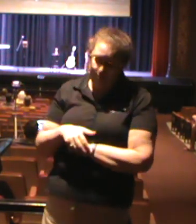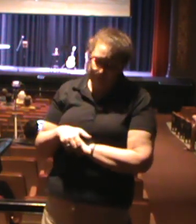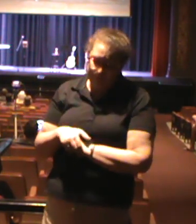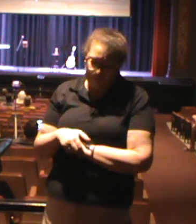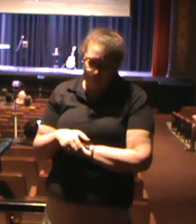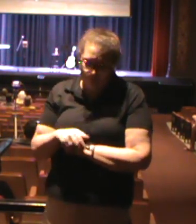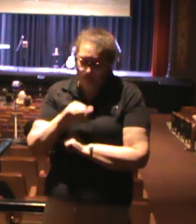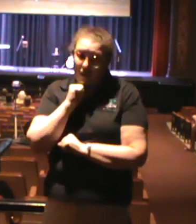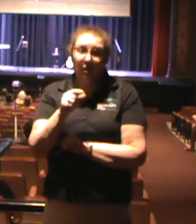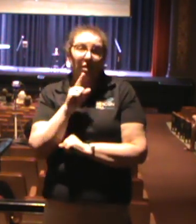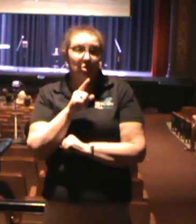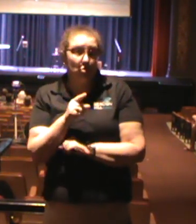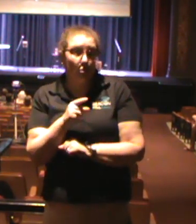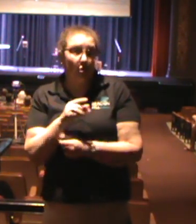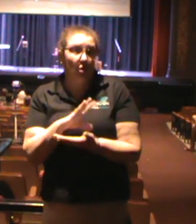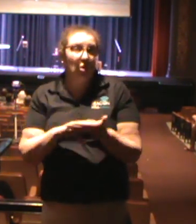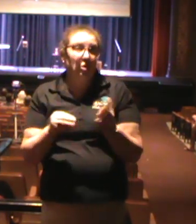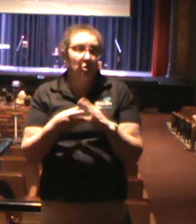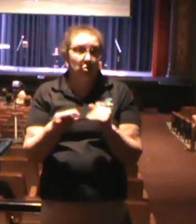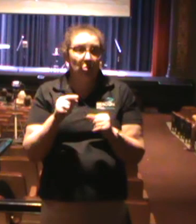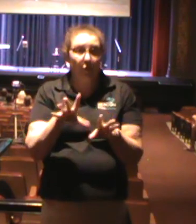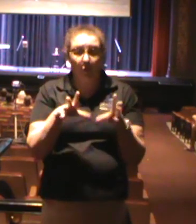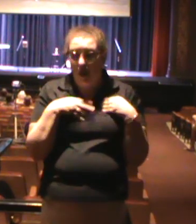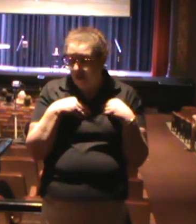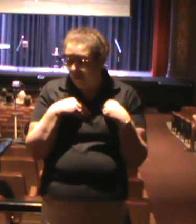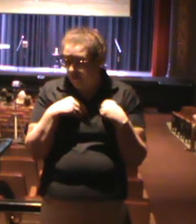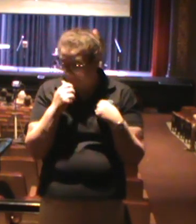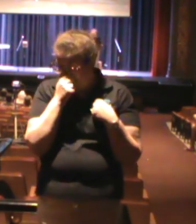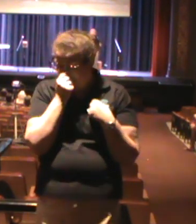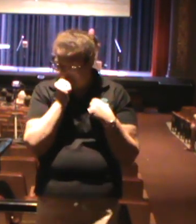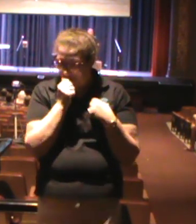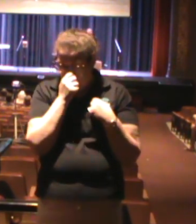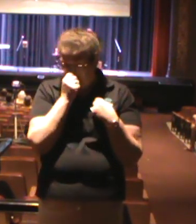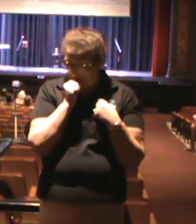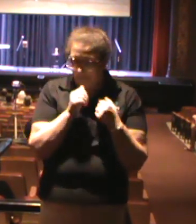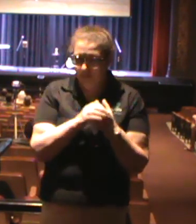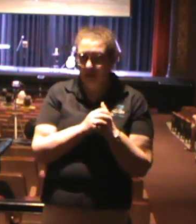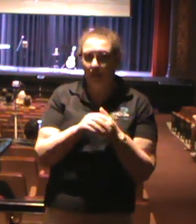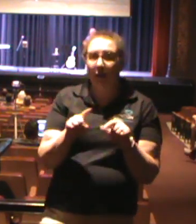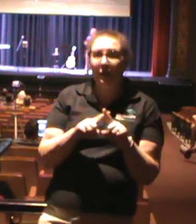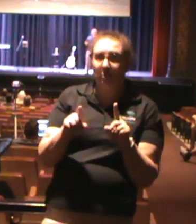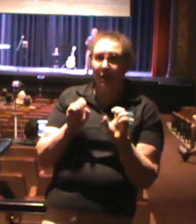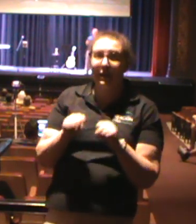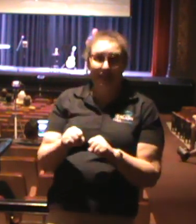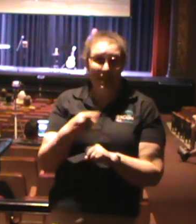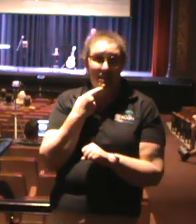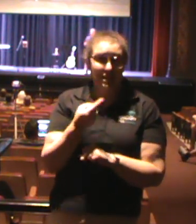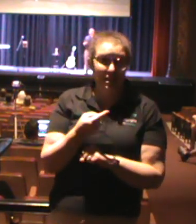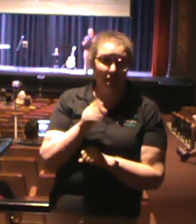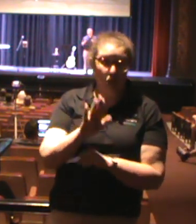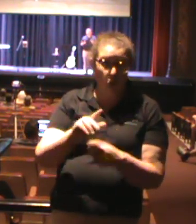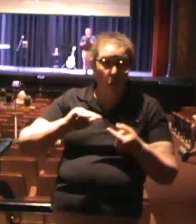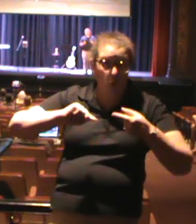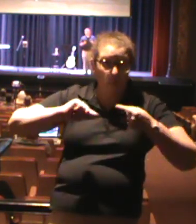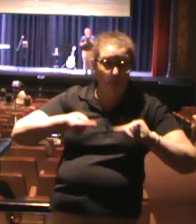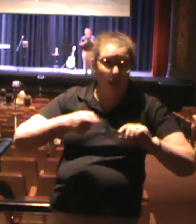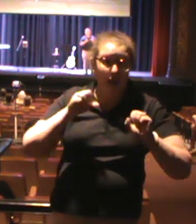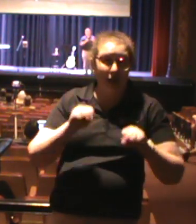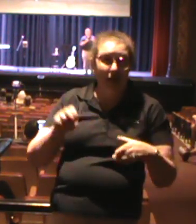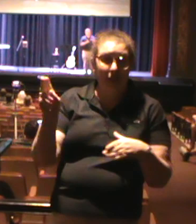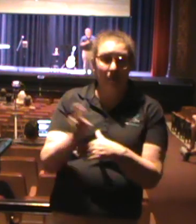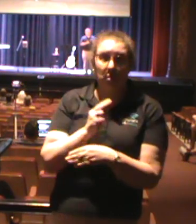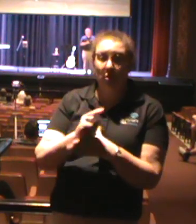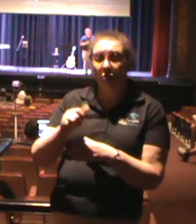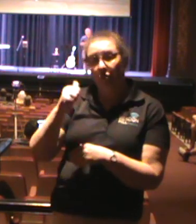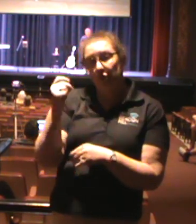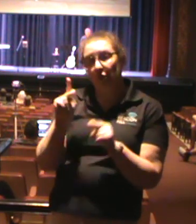So I don't know what story you have. I don't know what your testimony is. But I can tell you that your pain can be used for